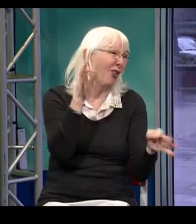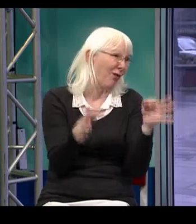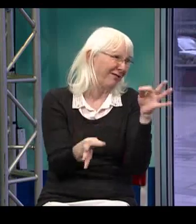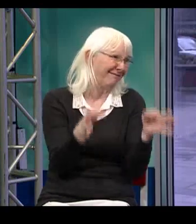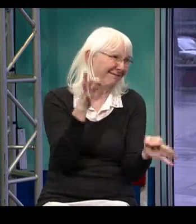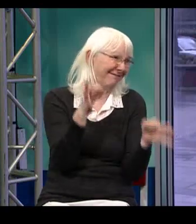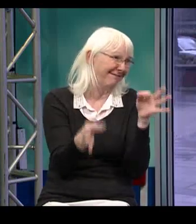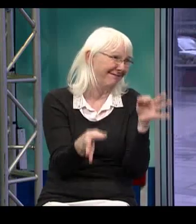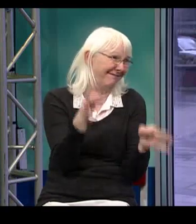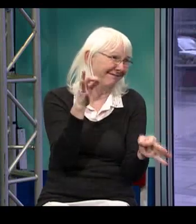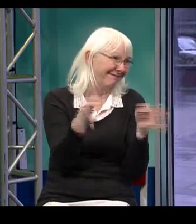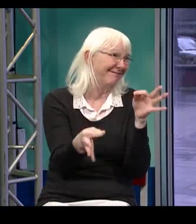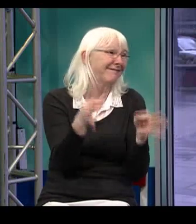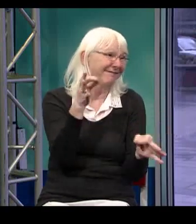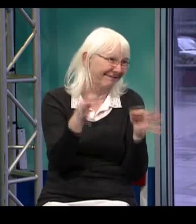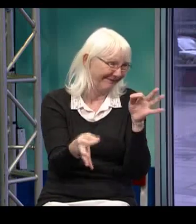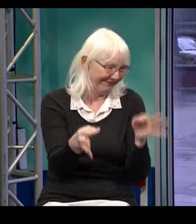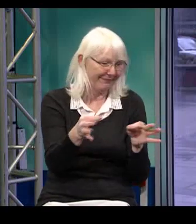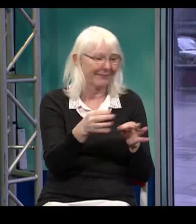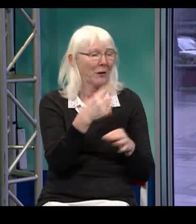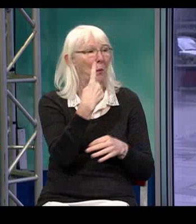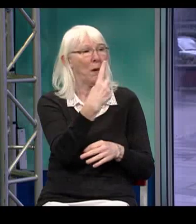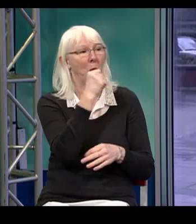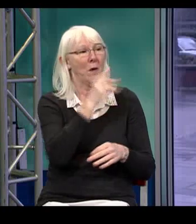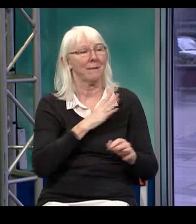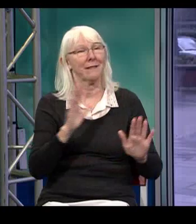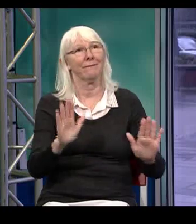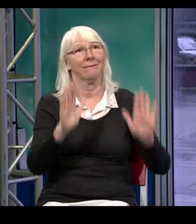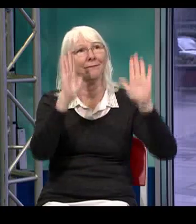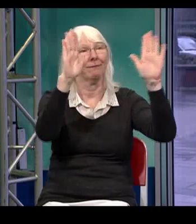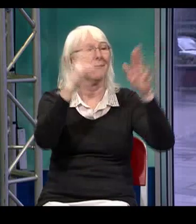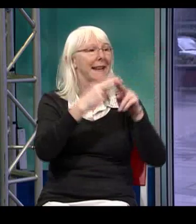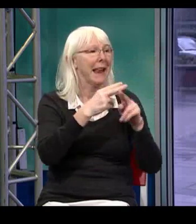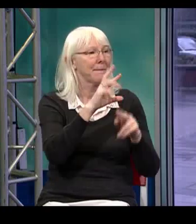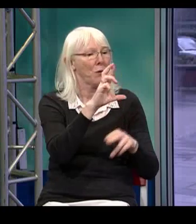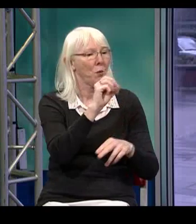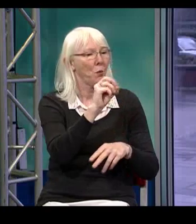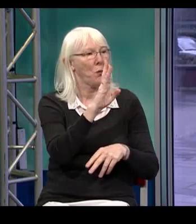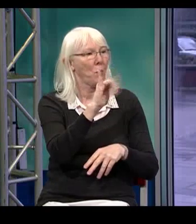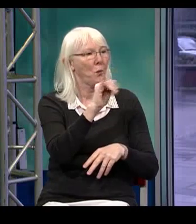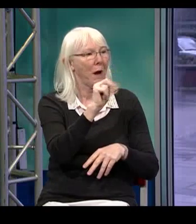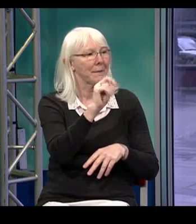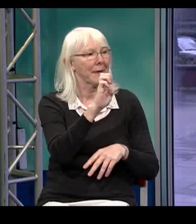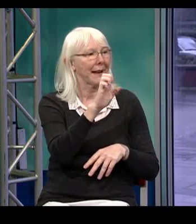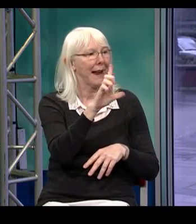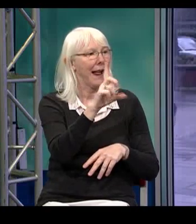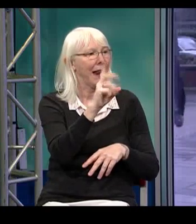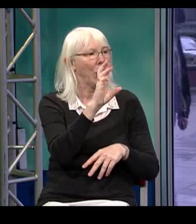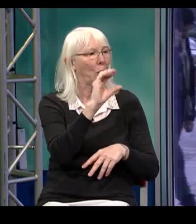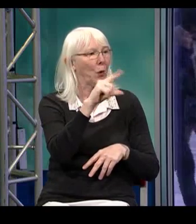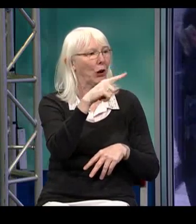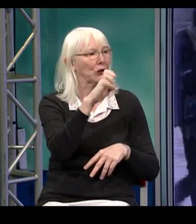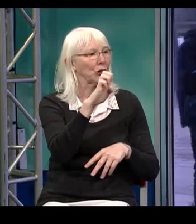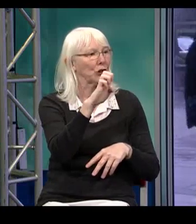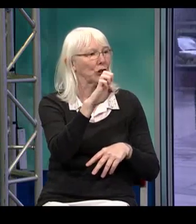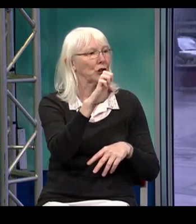obvious barrier. So what happened is they end up taking the medical services plan to court. One woman by the name of Robin Eldridge,